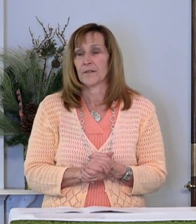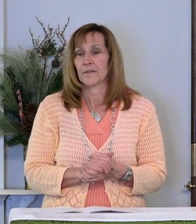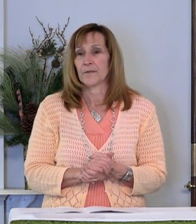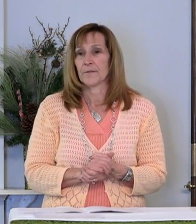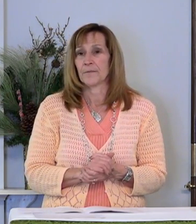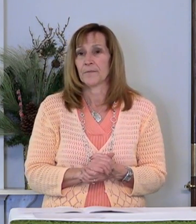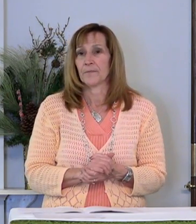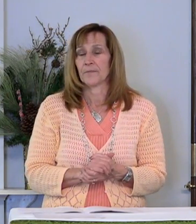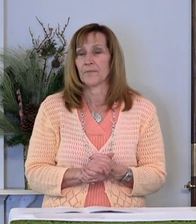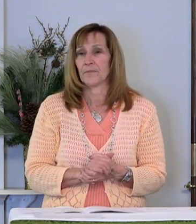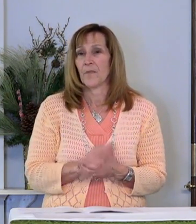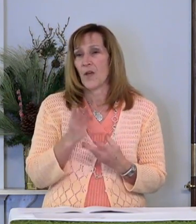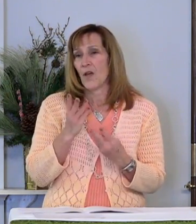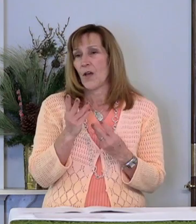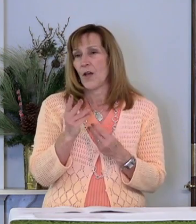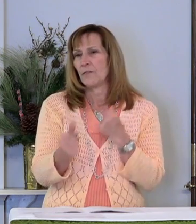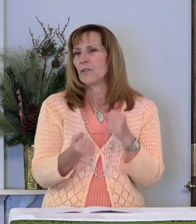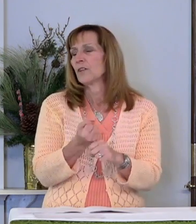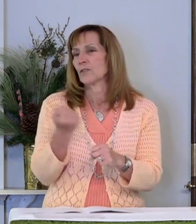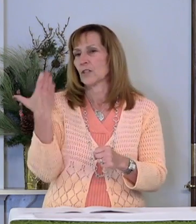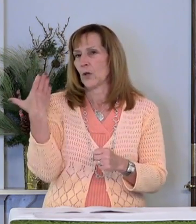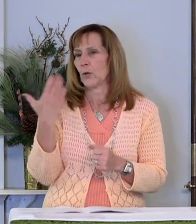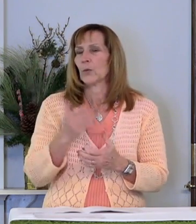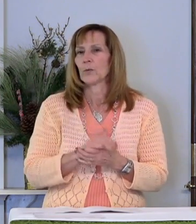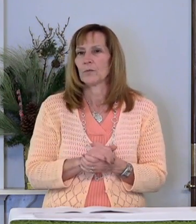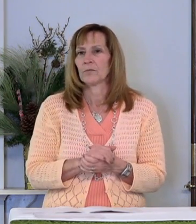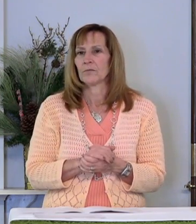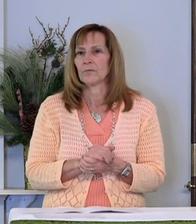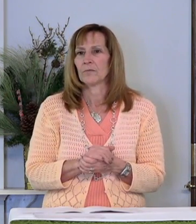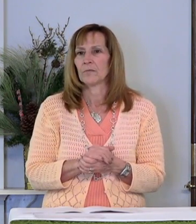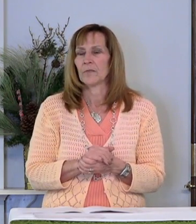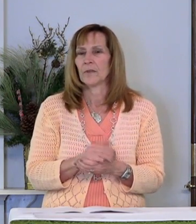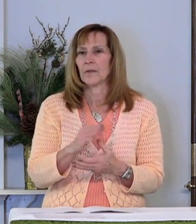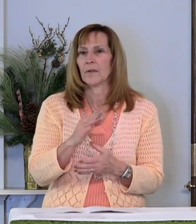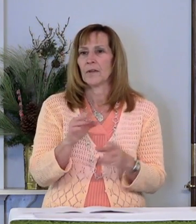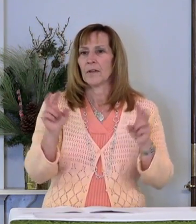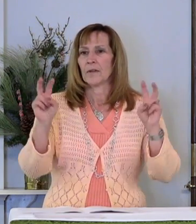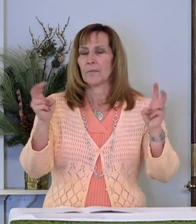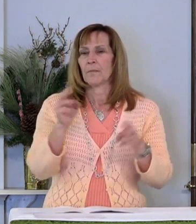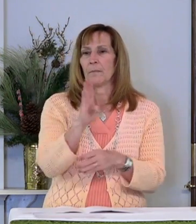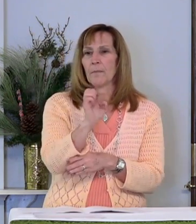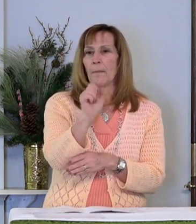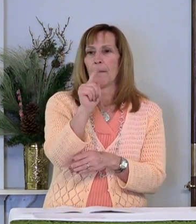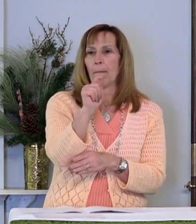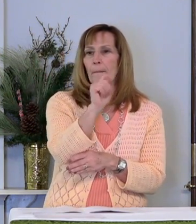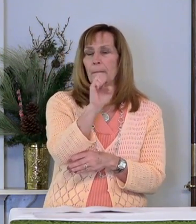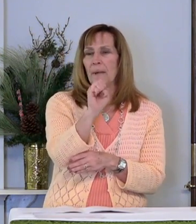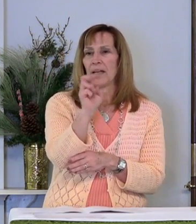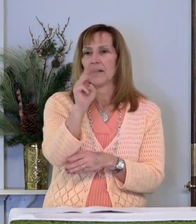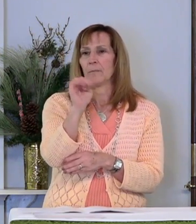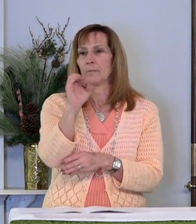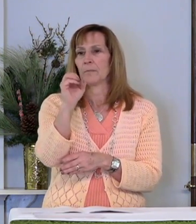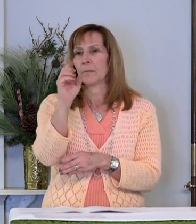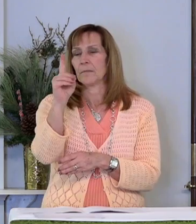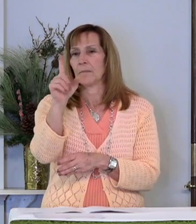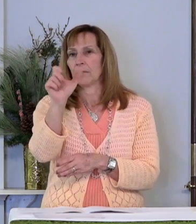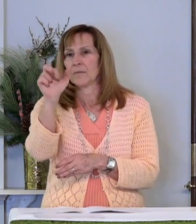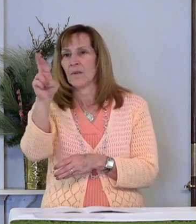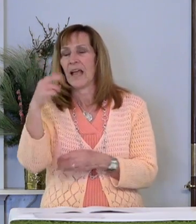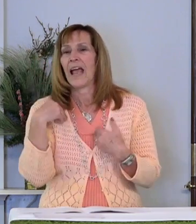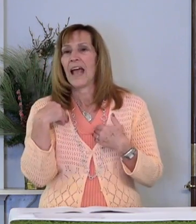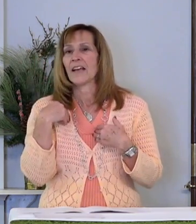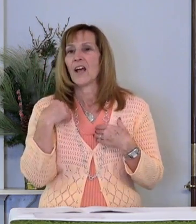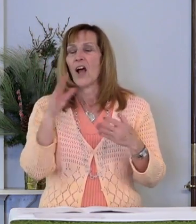A few years ago, Bette Midler had a popular hit song called